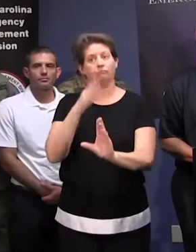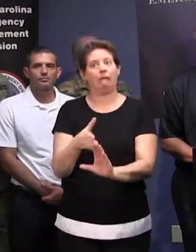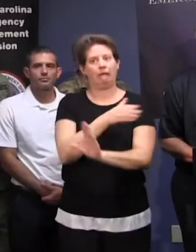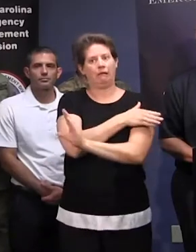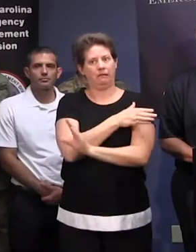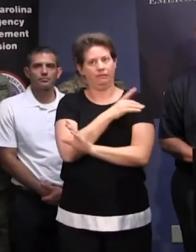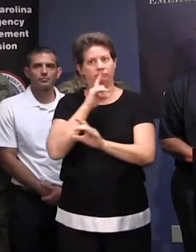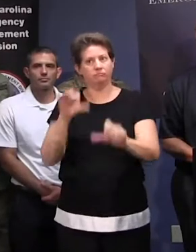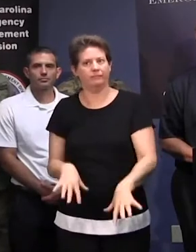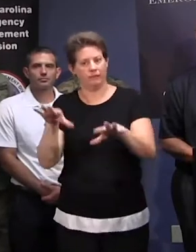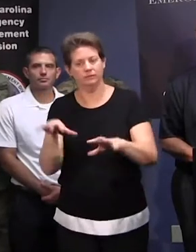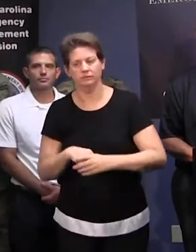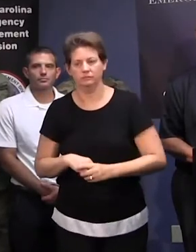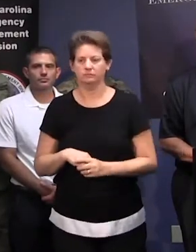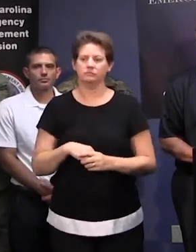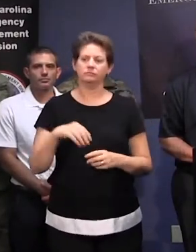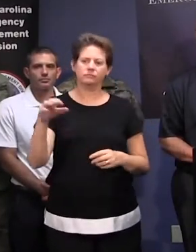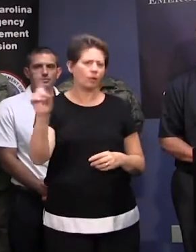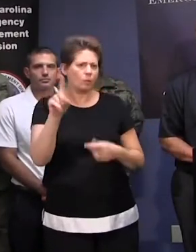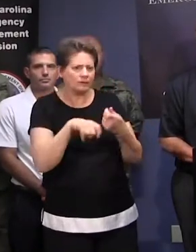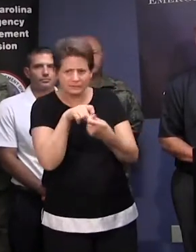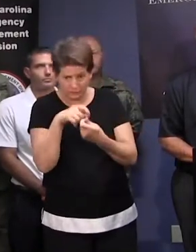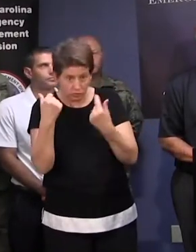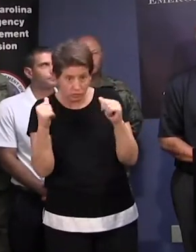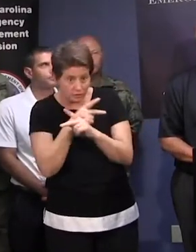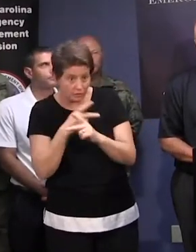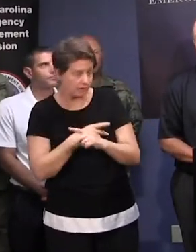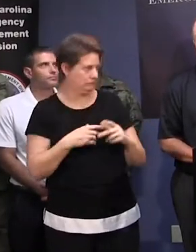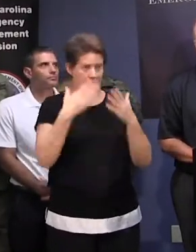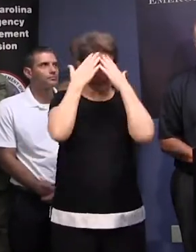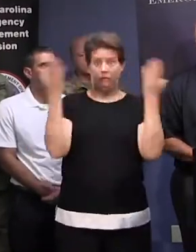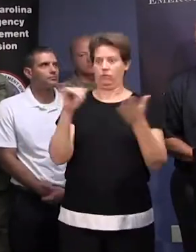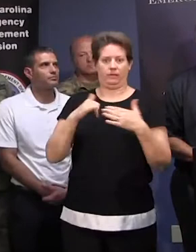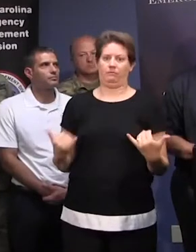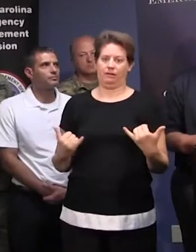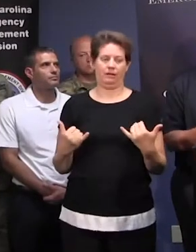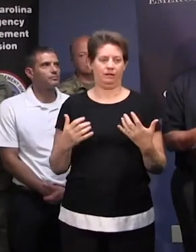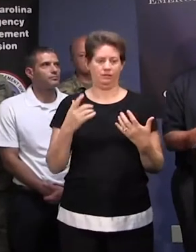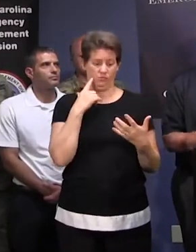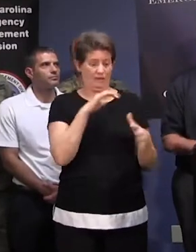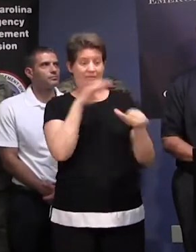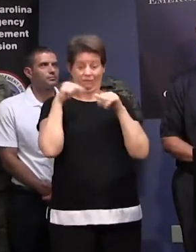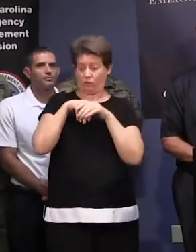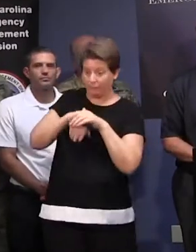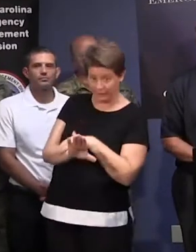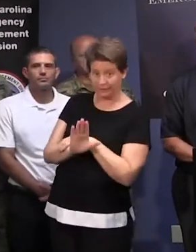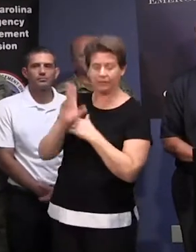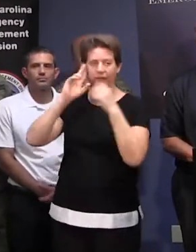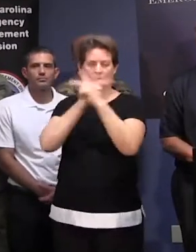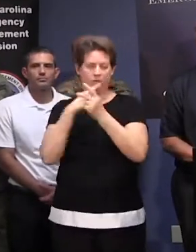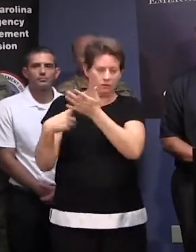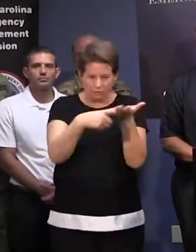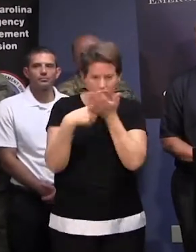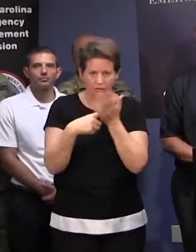of the actual floodwaters. So where exactly are all still trying to Yeah, I can't tell you that right now. When I left to come in here, they were working